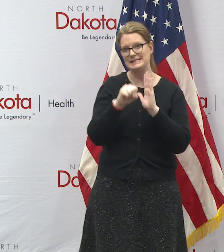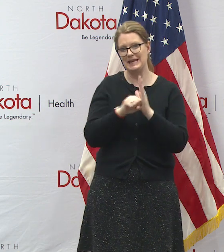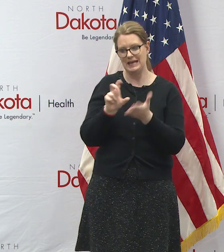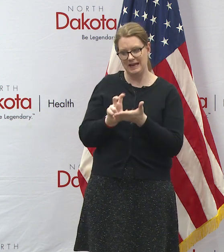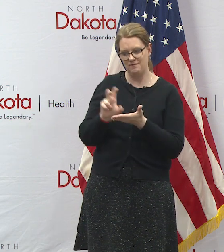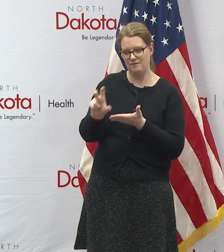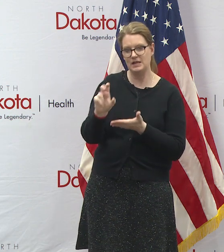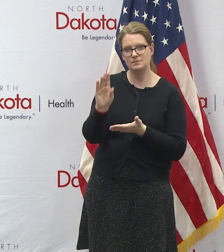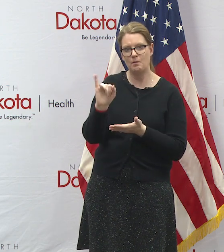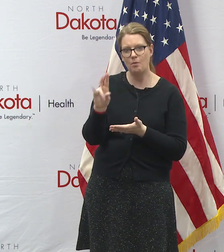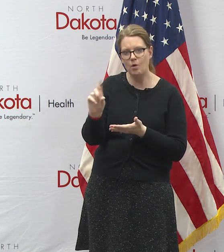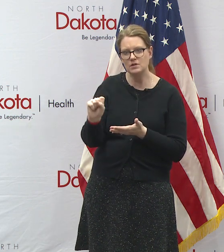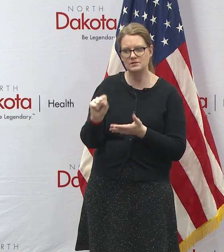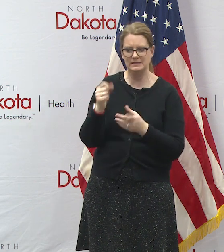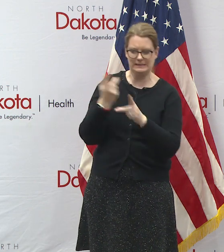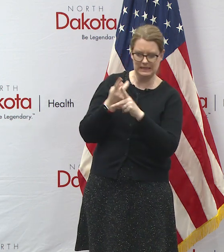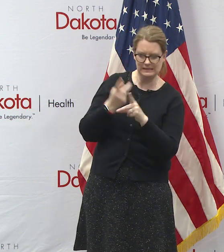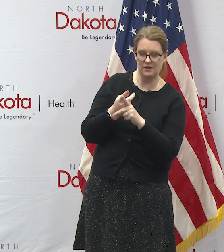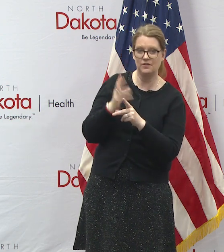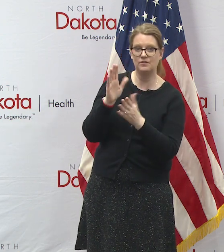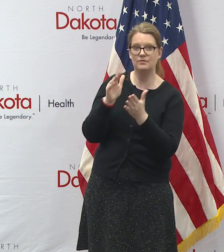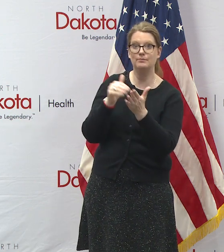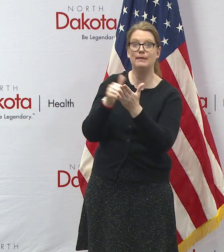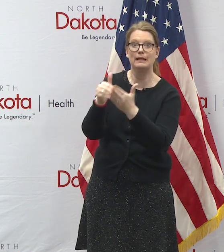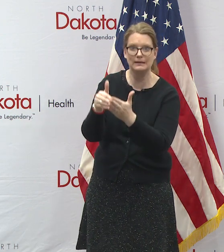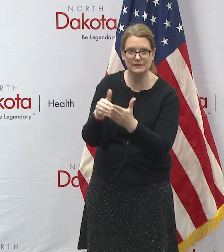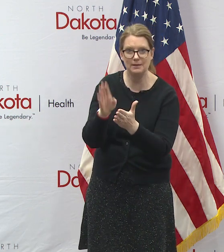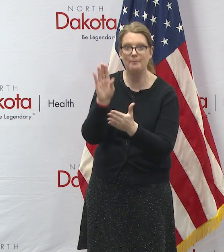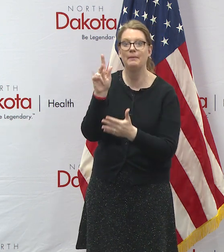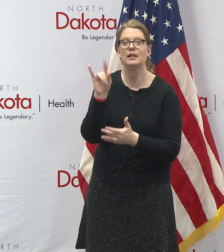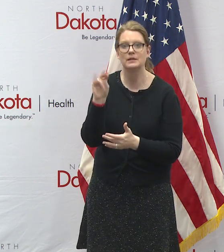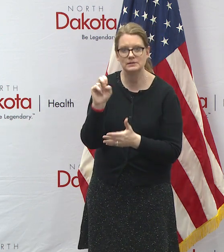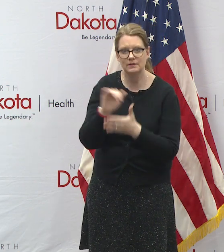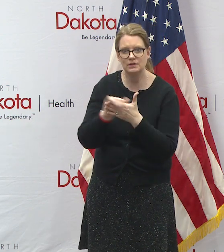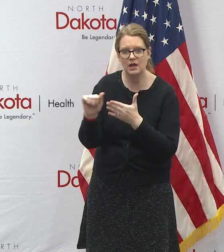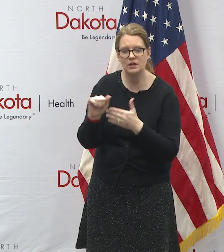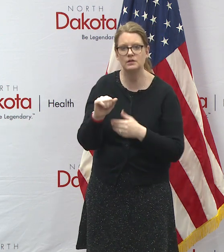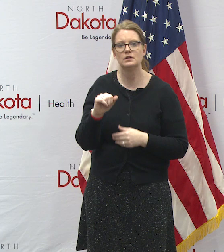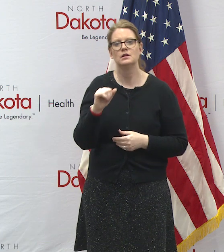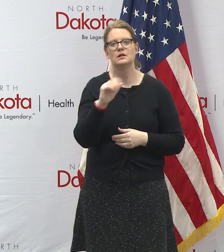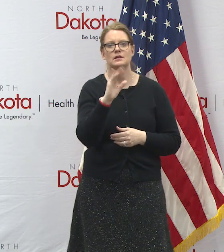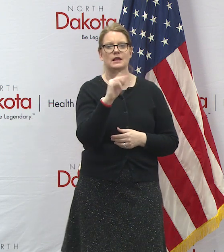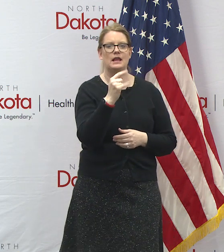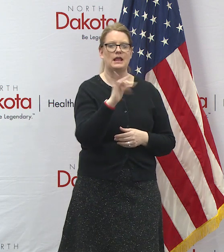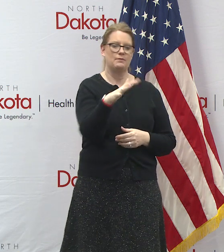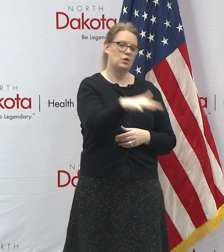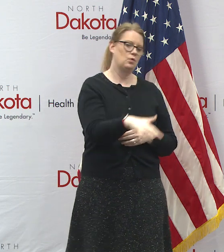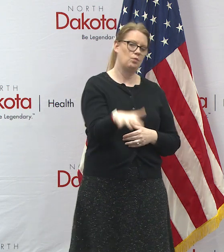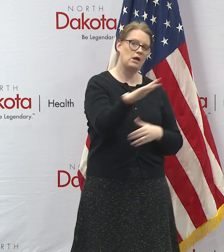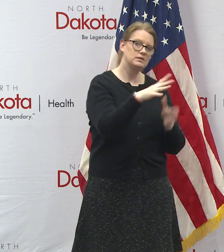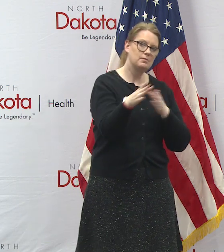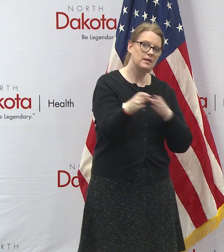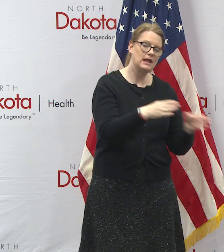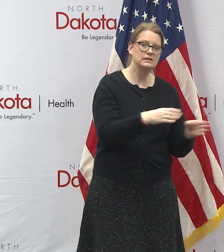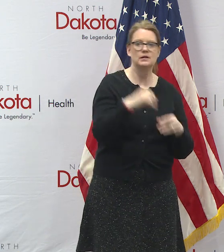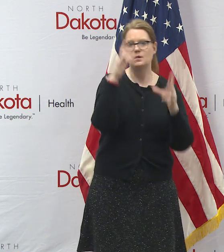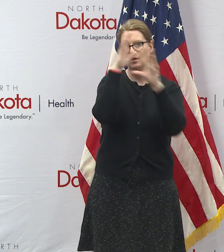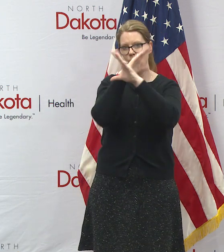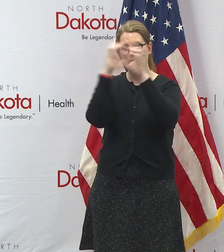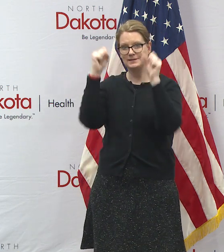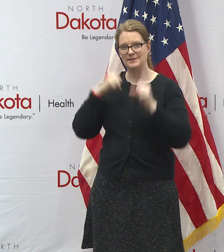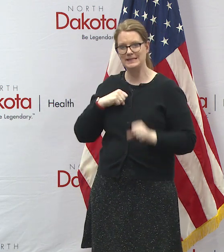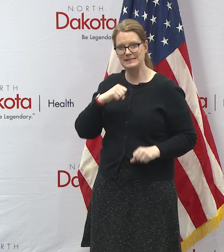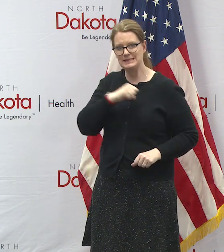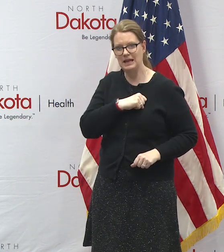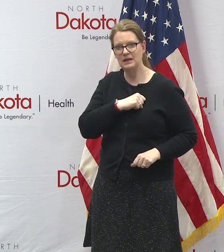manages billions of dollars chairs the capital grounds planning commission is president of the senate when